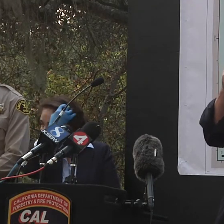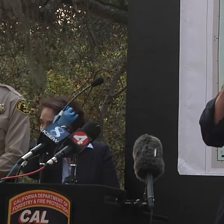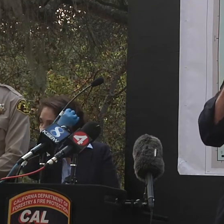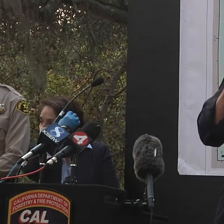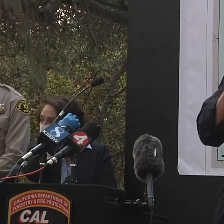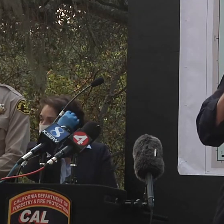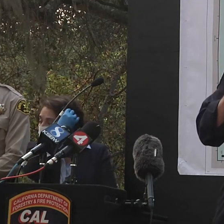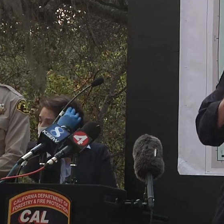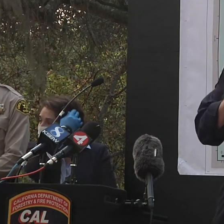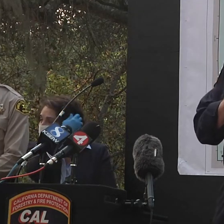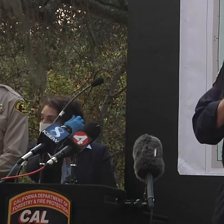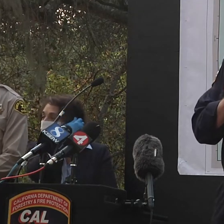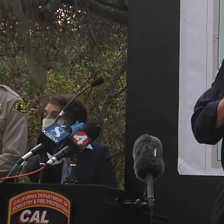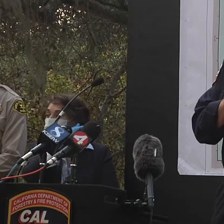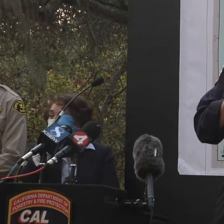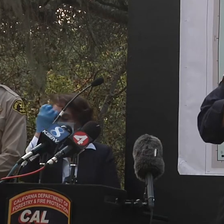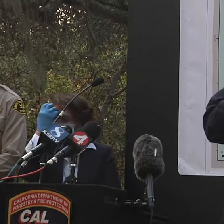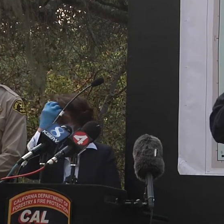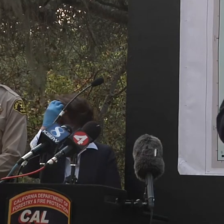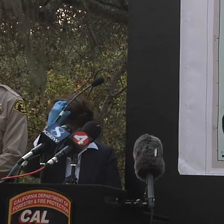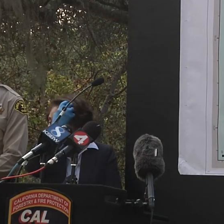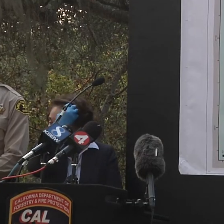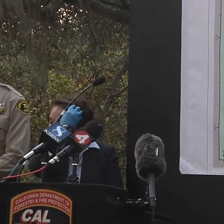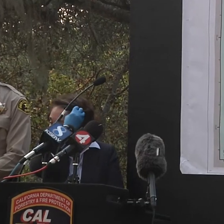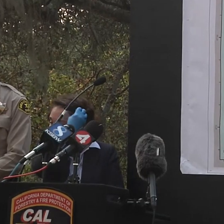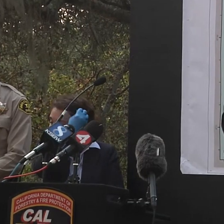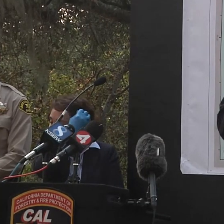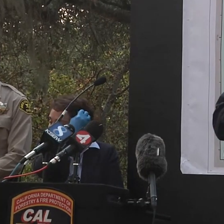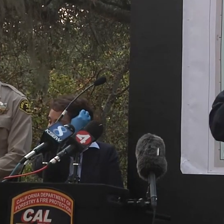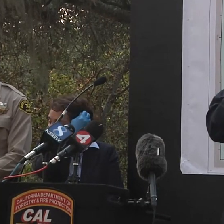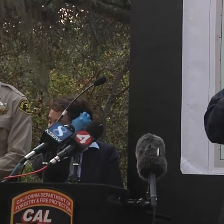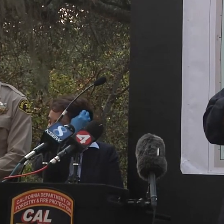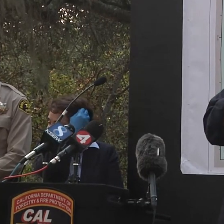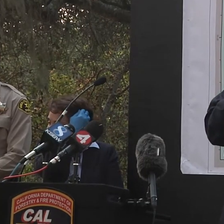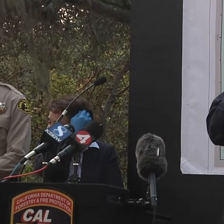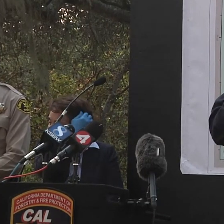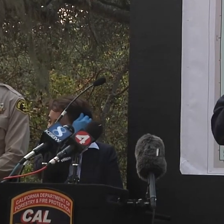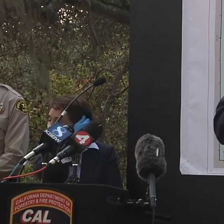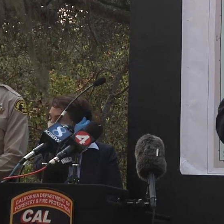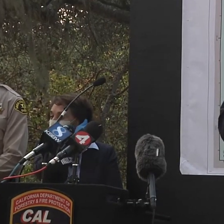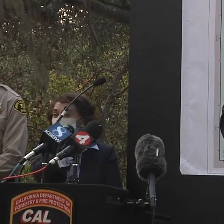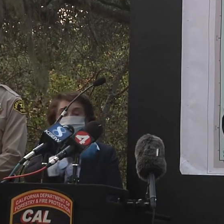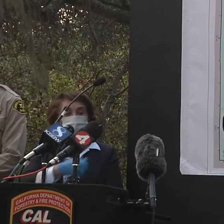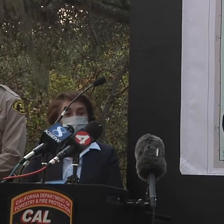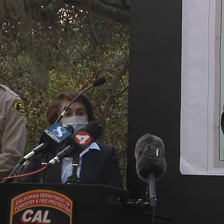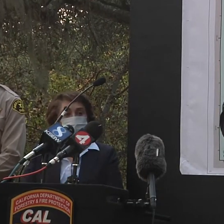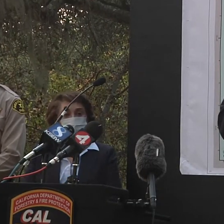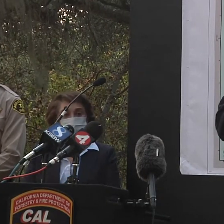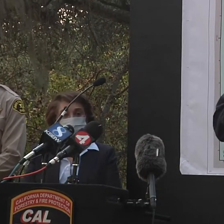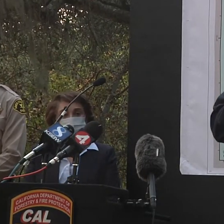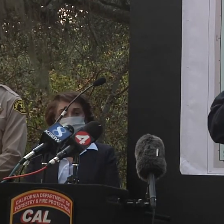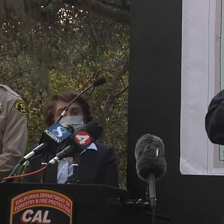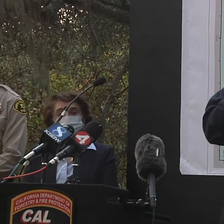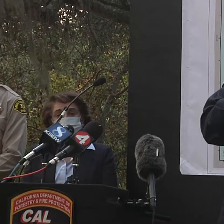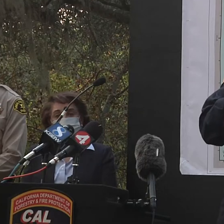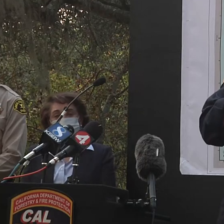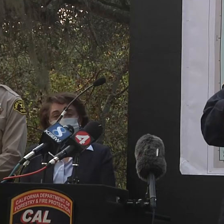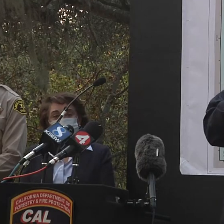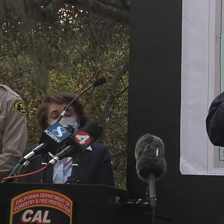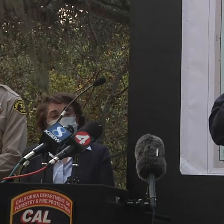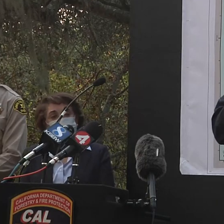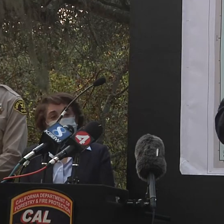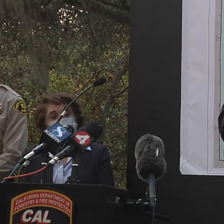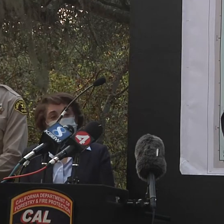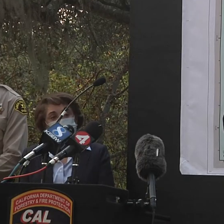assets out there. Over the course of the last month in the air world in wildland firefighting, we've lost two